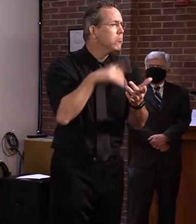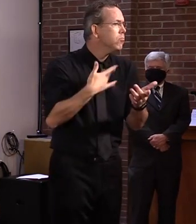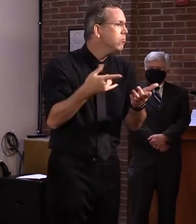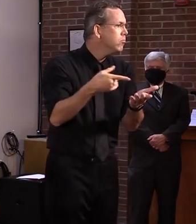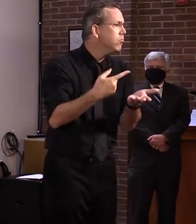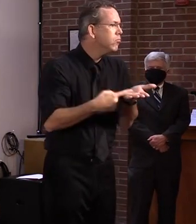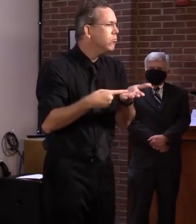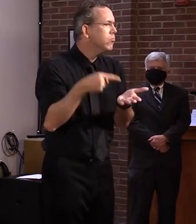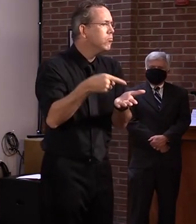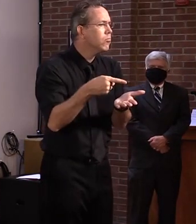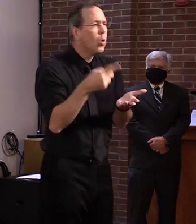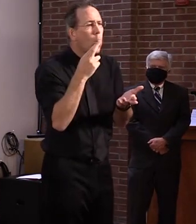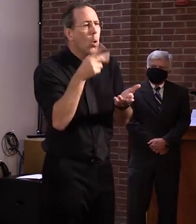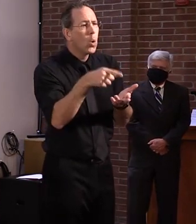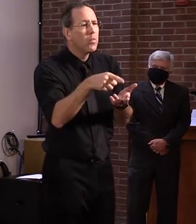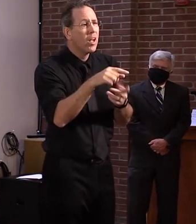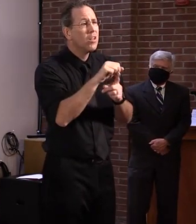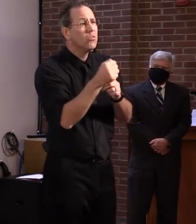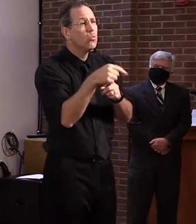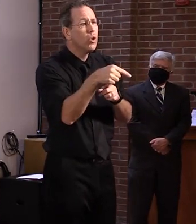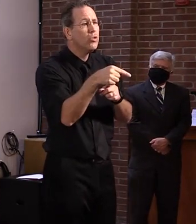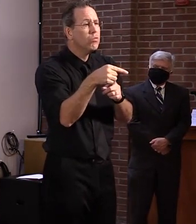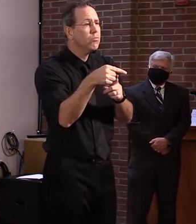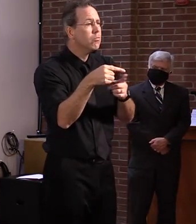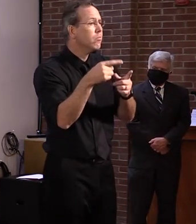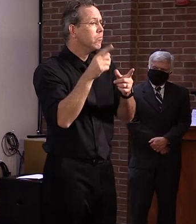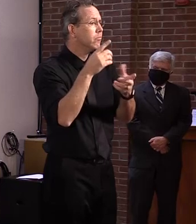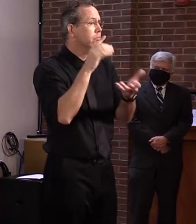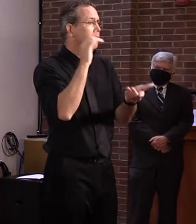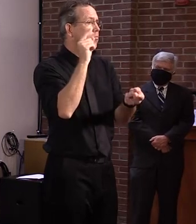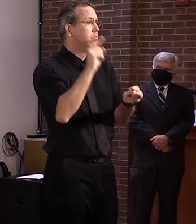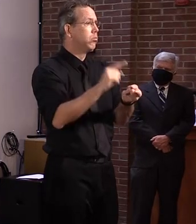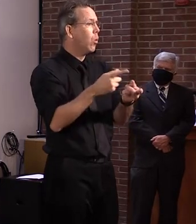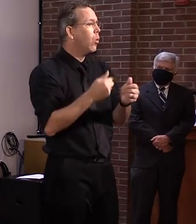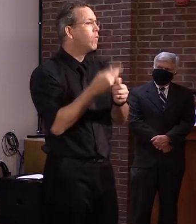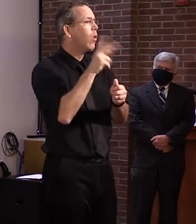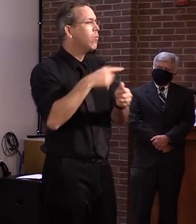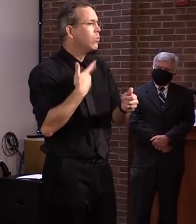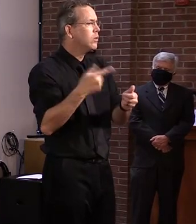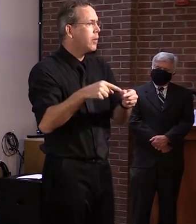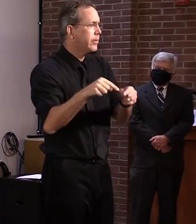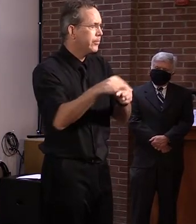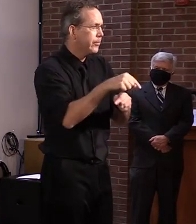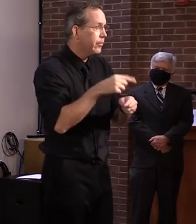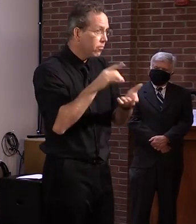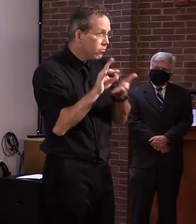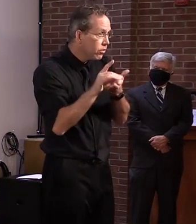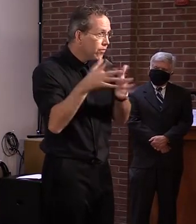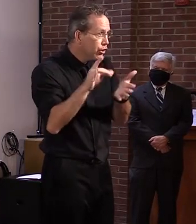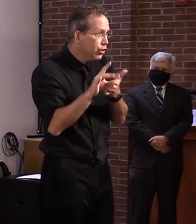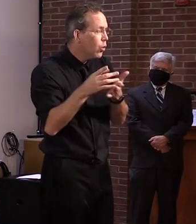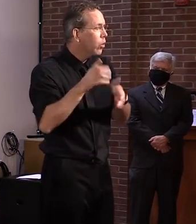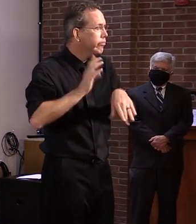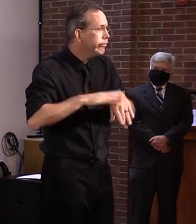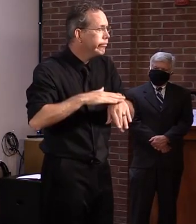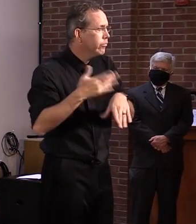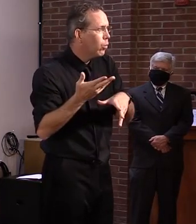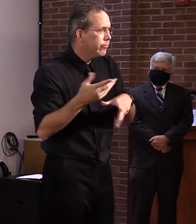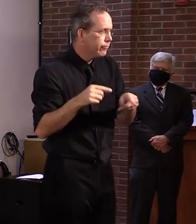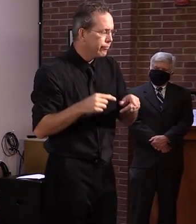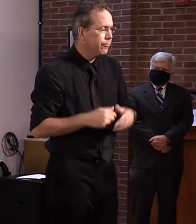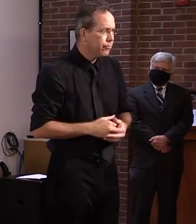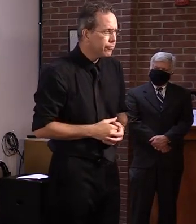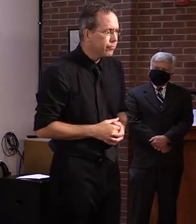example out of those who didn't adhere to the guidelines as well. Uh, as you, as you know, we did, through executive